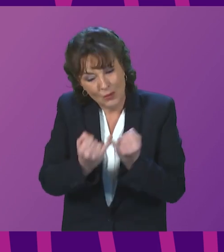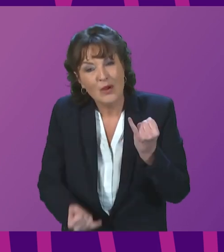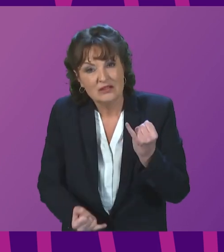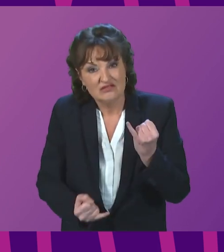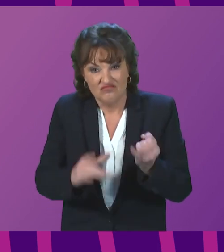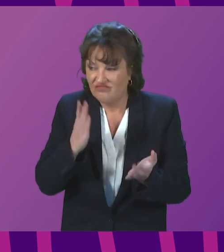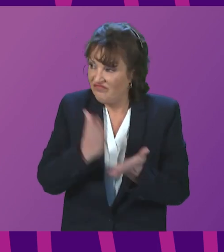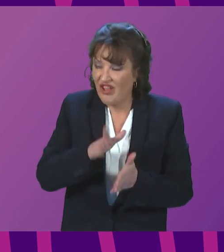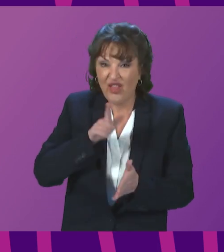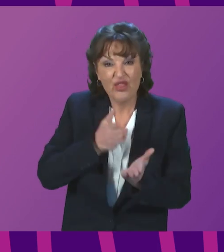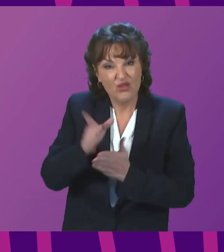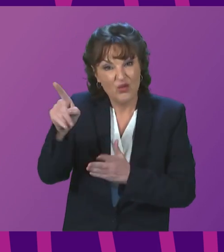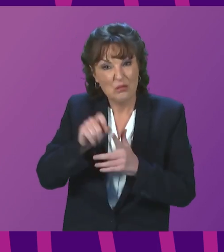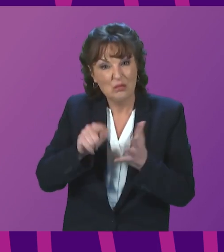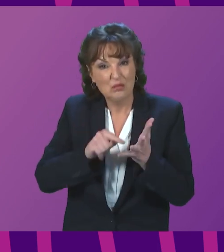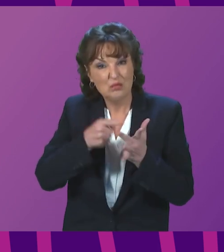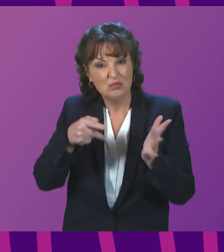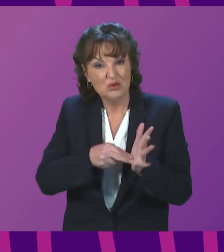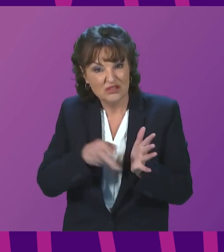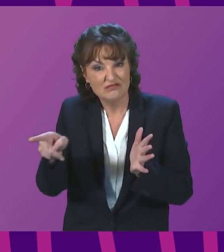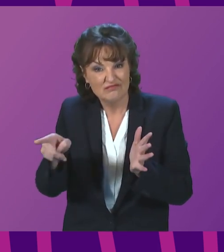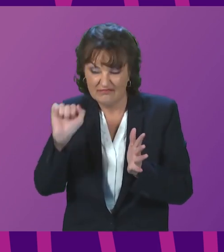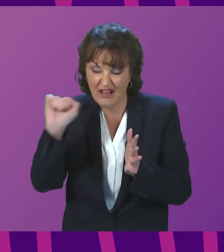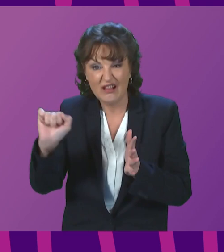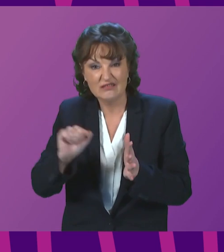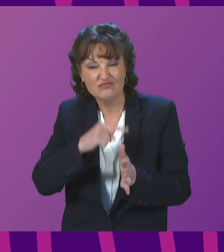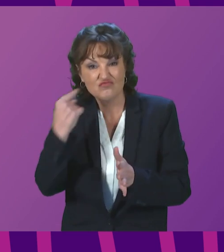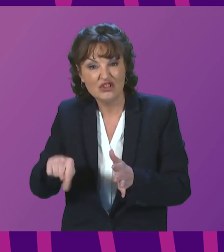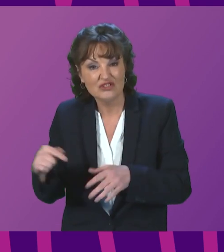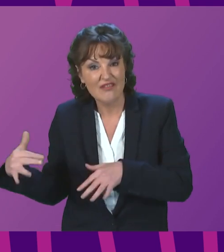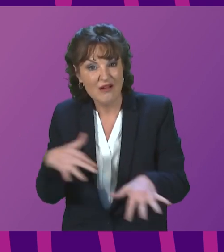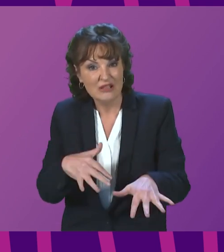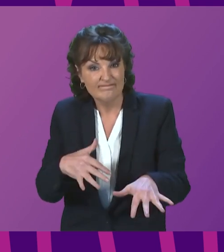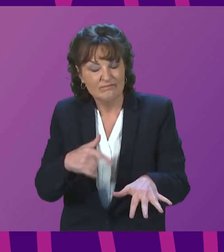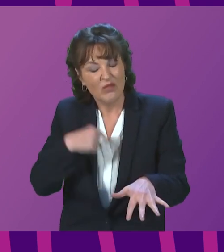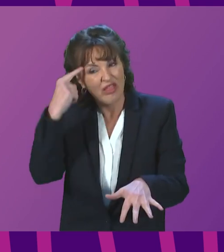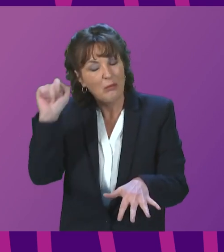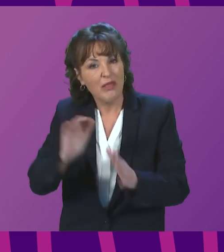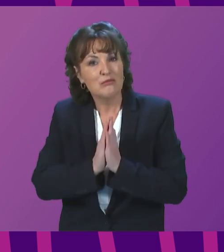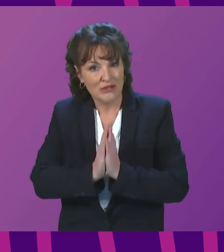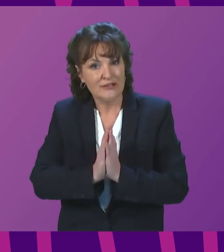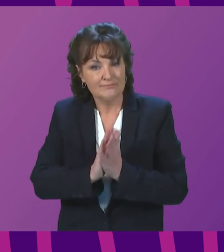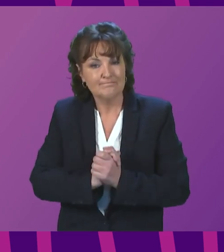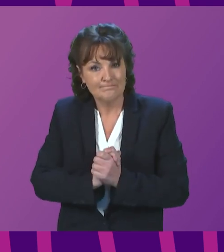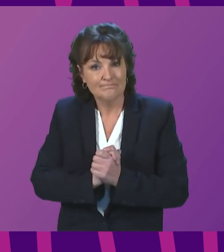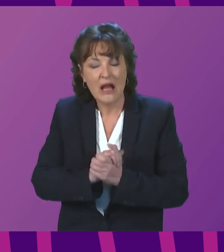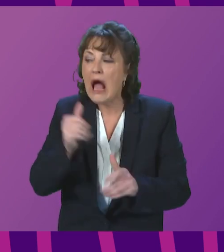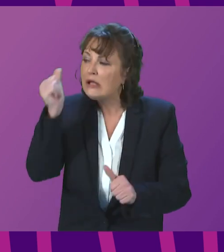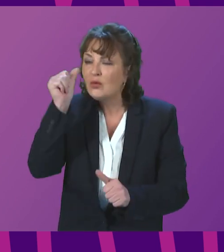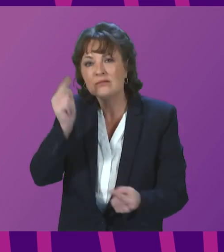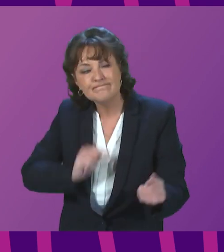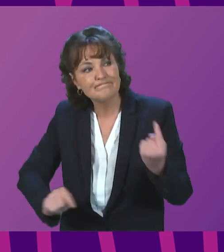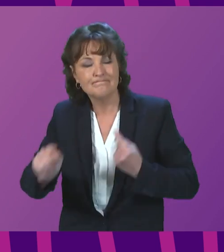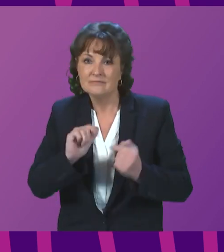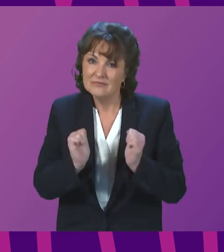The people of Ukraine are all in our thoughts and prayers just now. Finally, I know we all agree that more needs to be done to